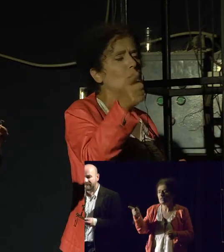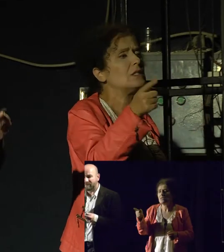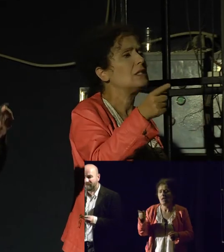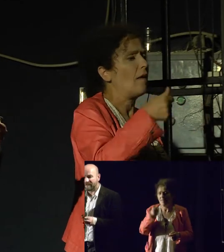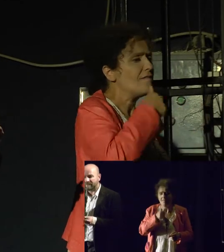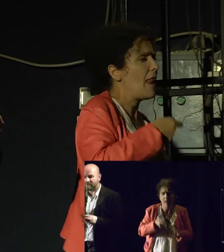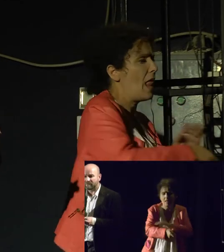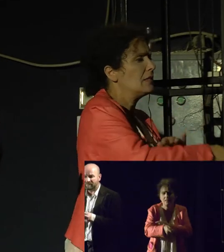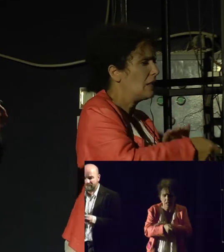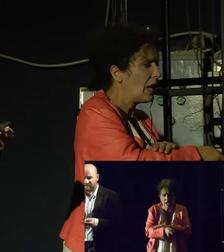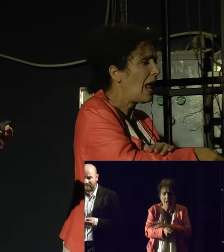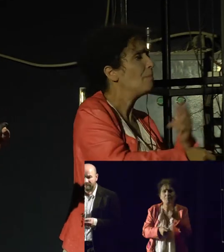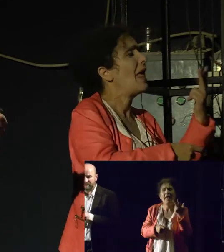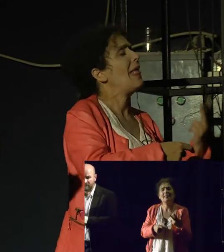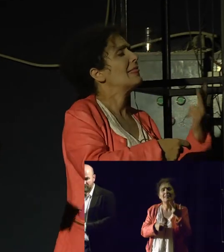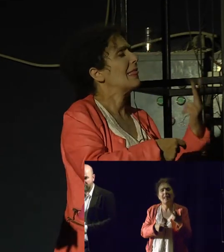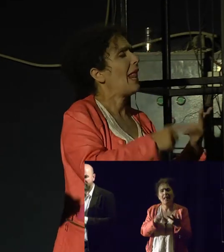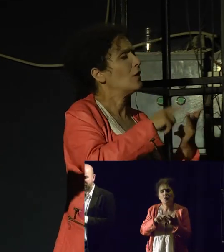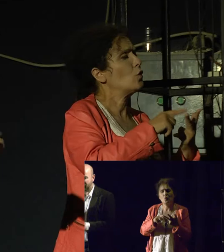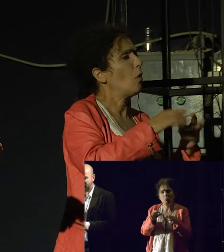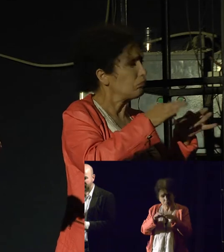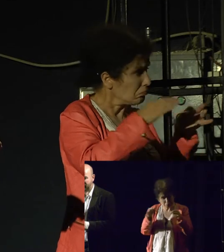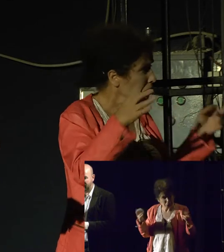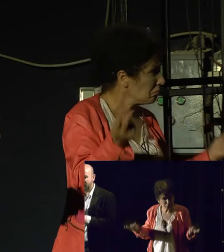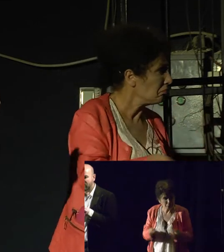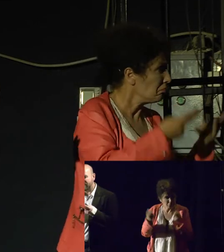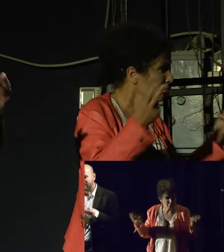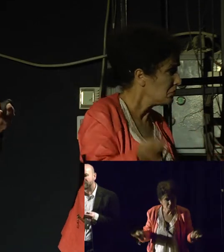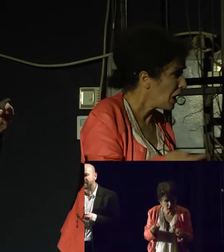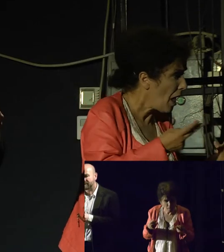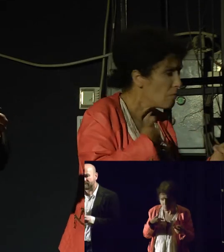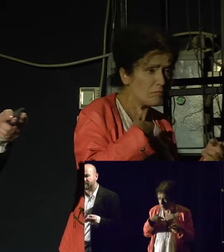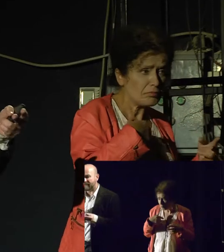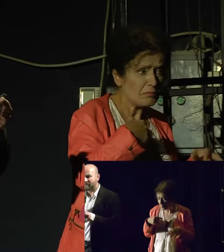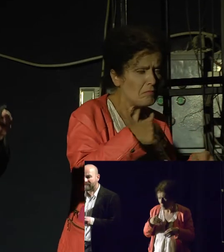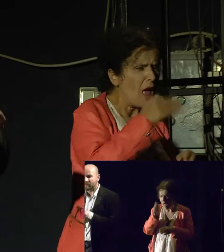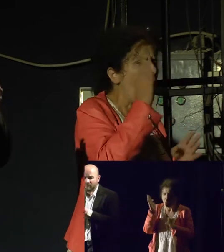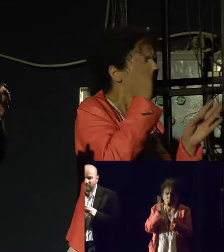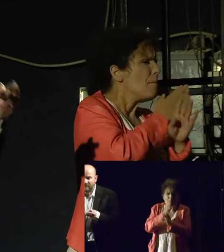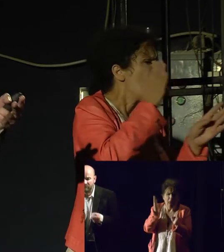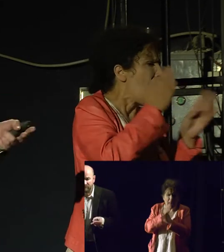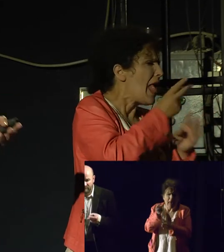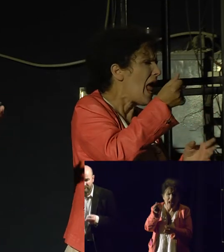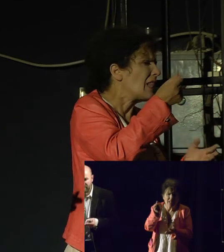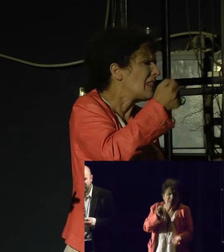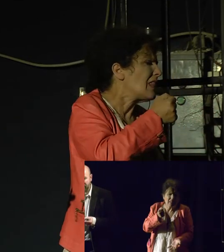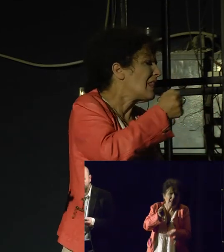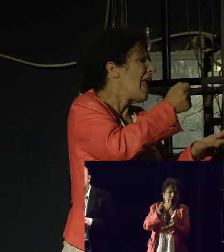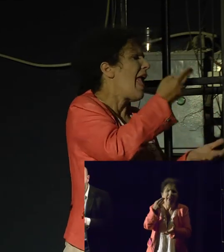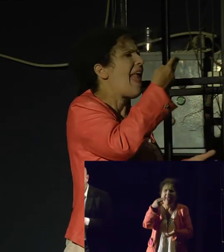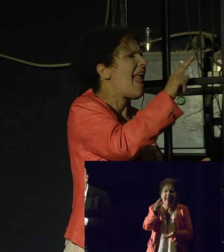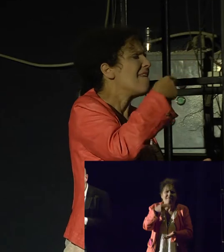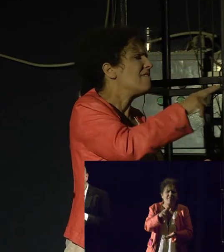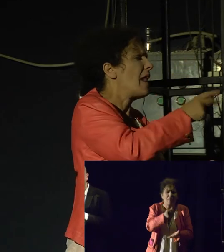interesting is that we find that there's billionaires here in Europe funding this. But what's interesting is to take a look at what are the other things that these